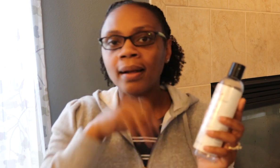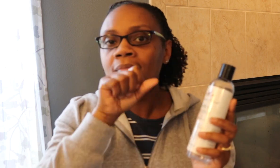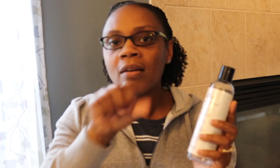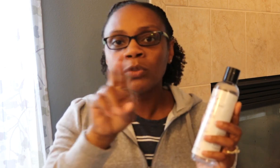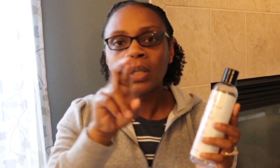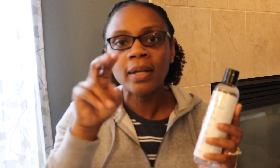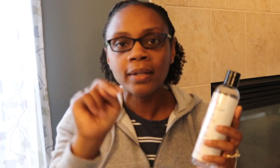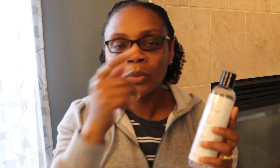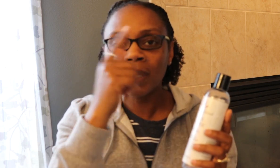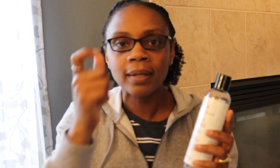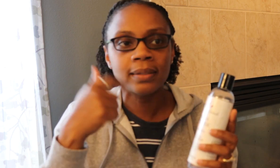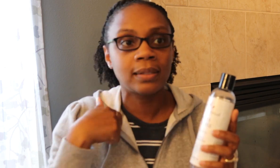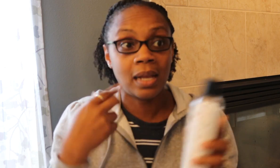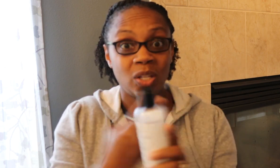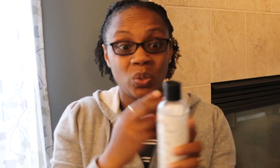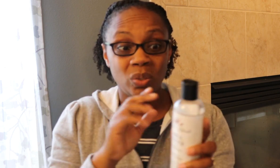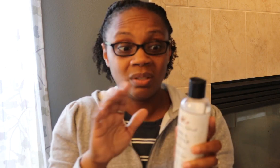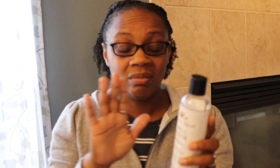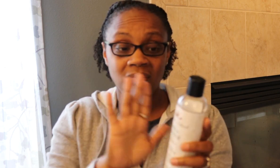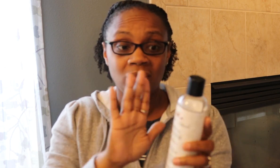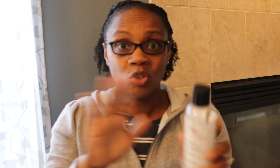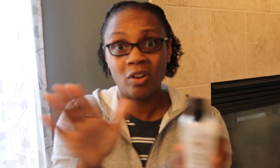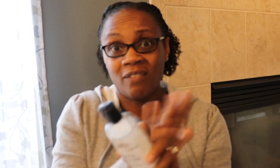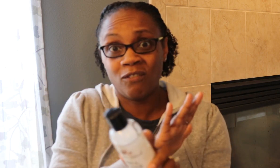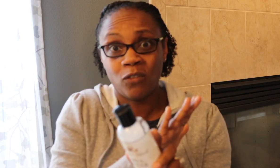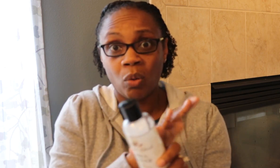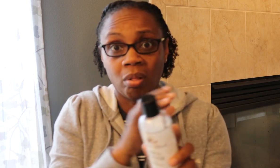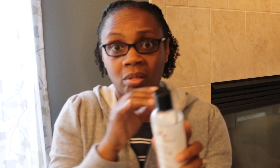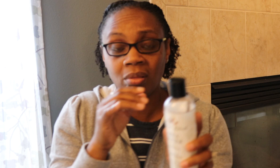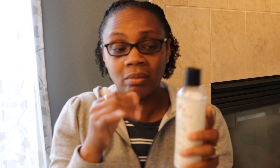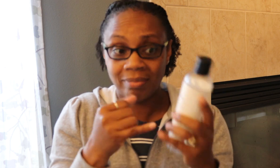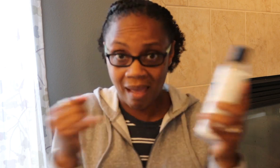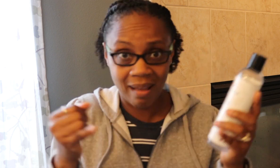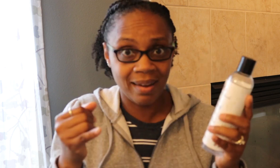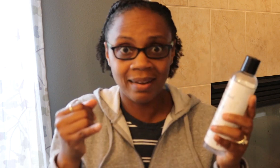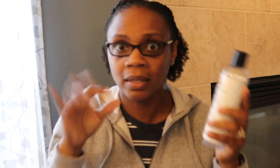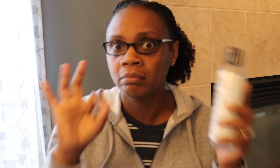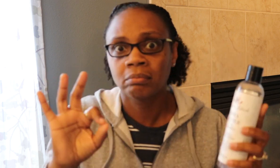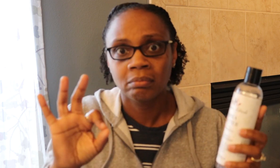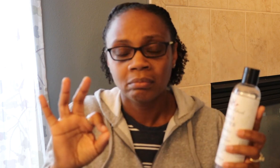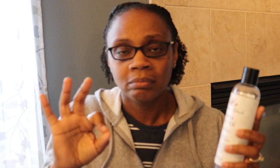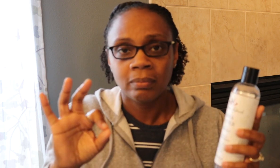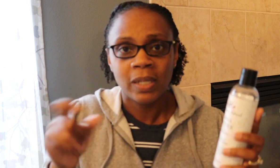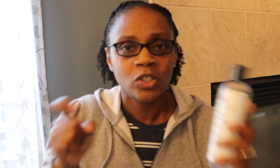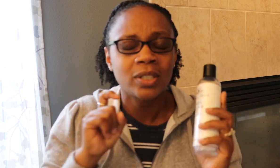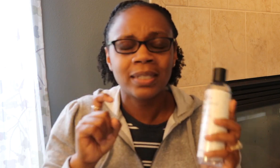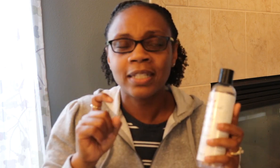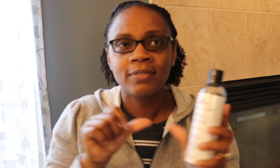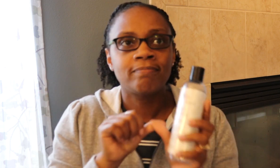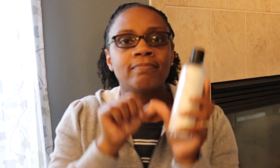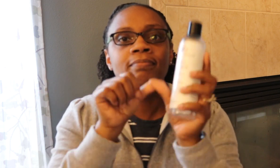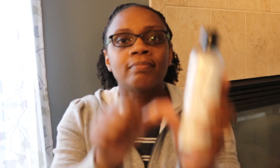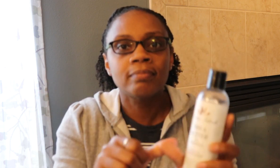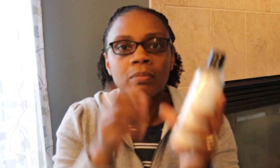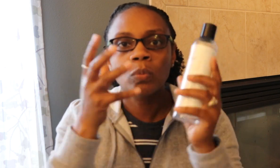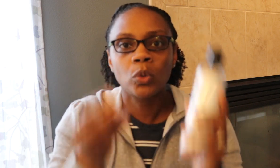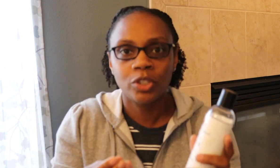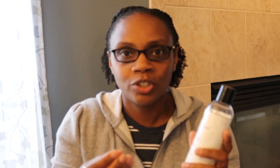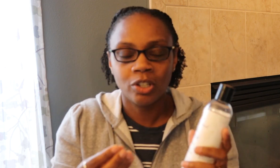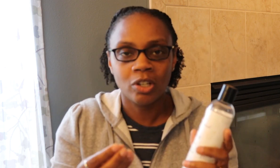I love the full Rosanna Naturals line. It's just great. It's great all together because it gives you that